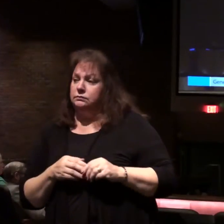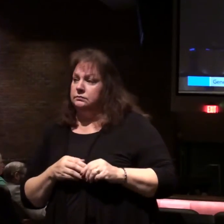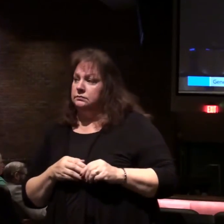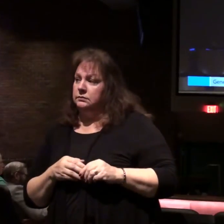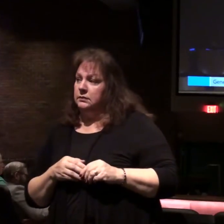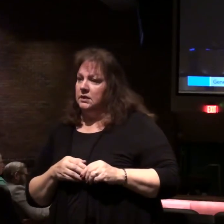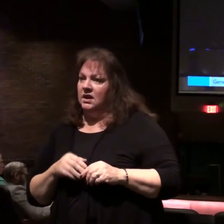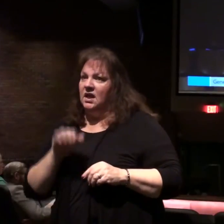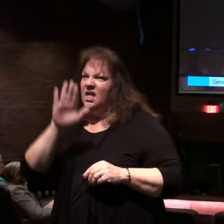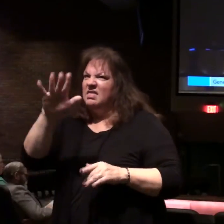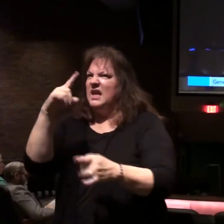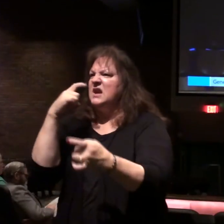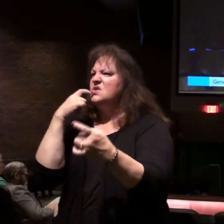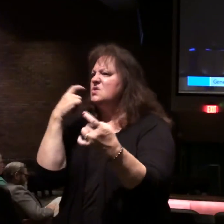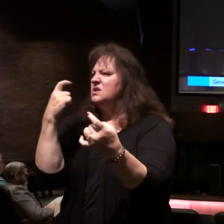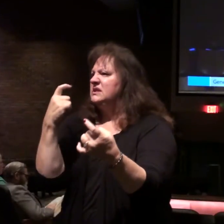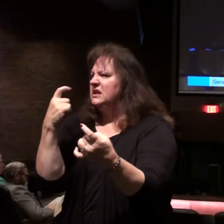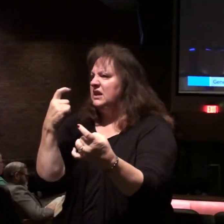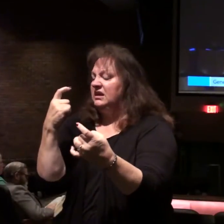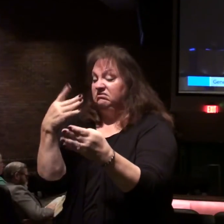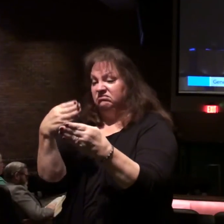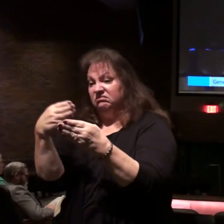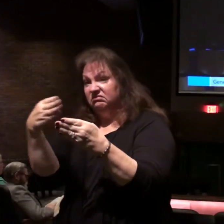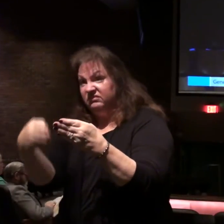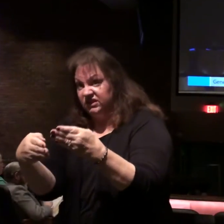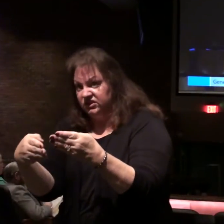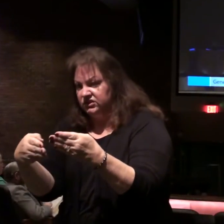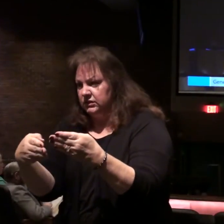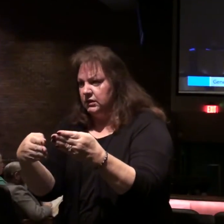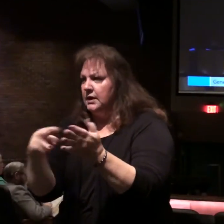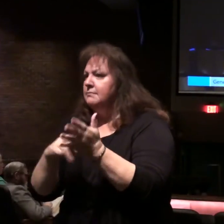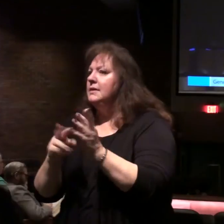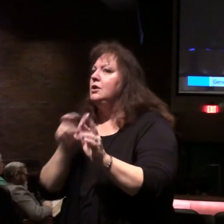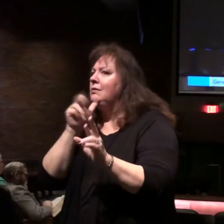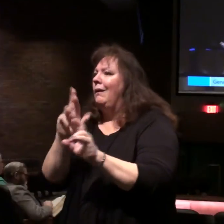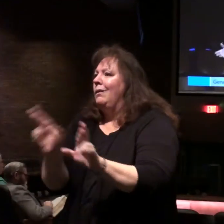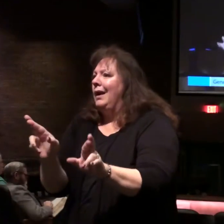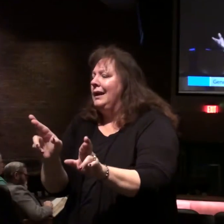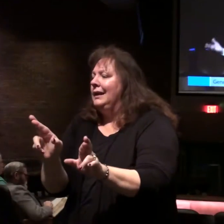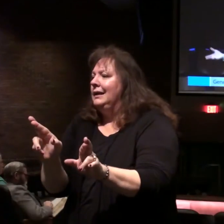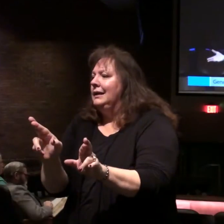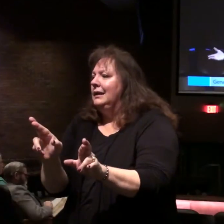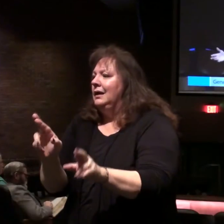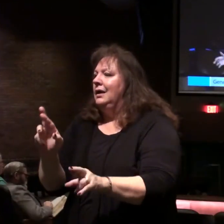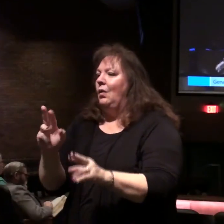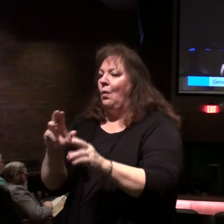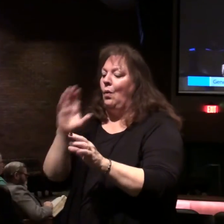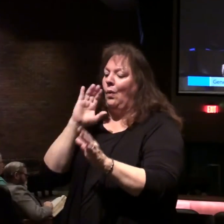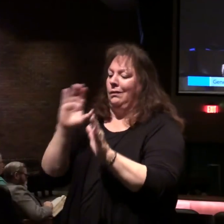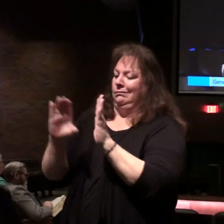Their iniquity is not yet complete. Another way of saying we have in the picture right.